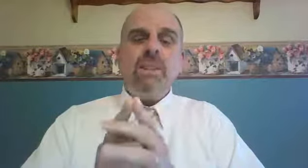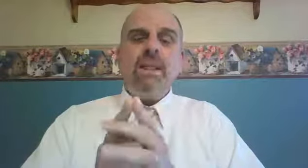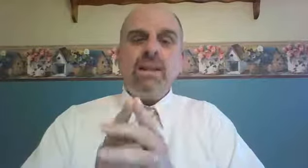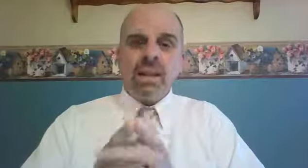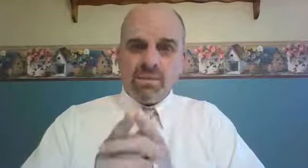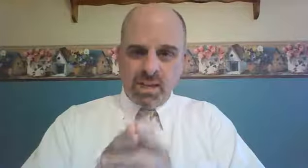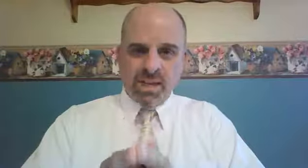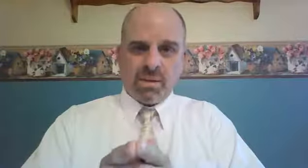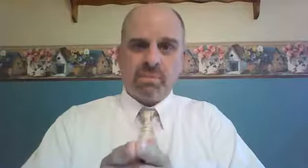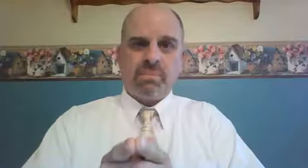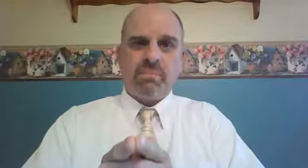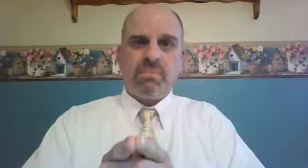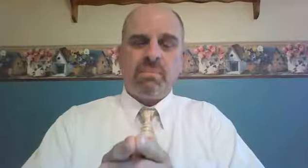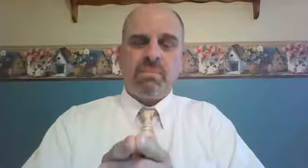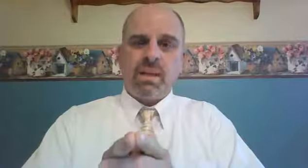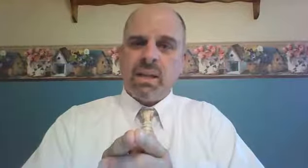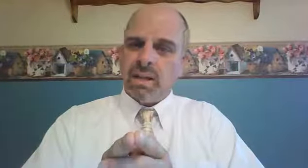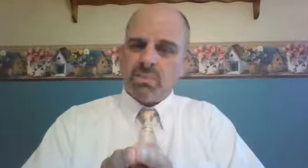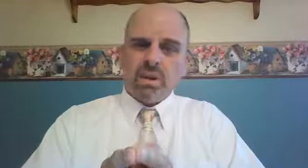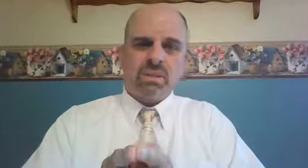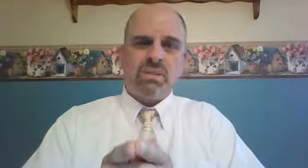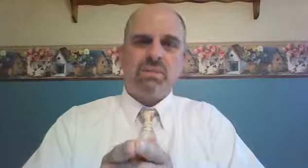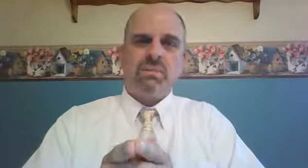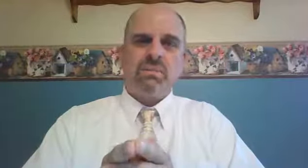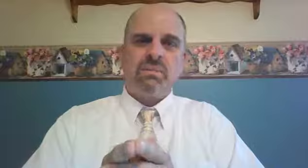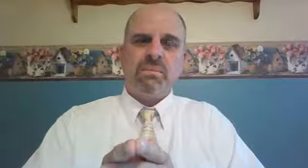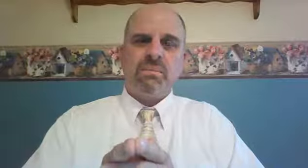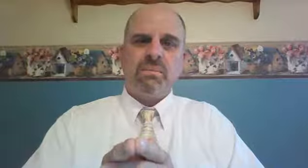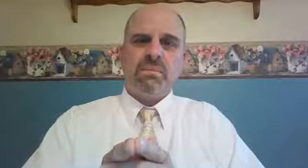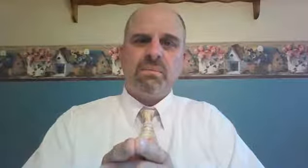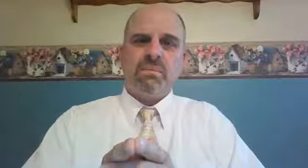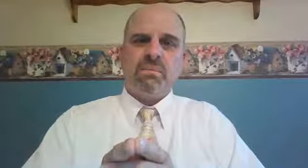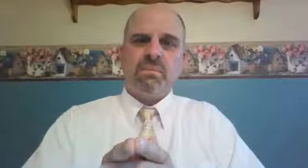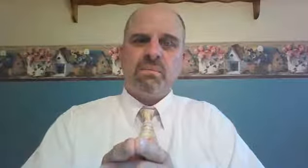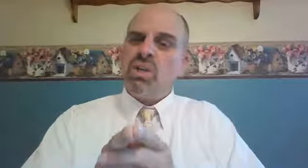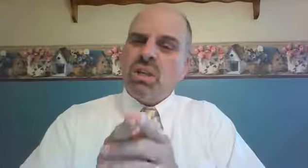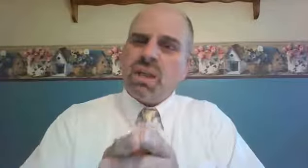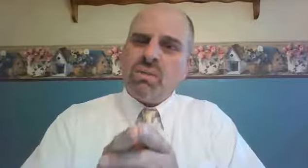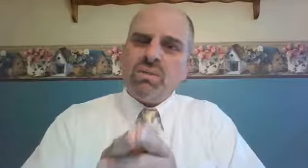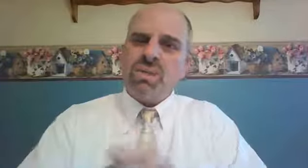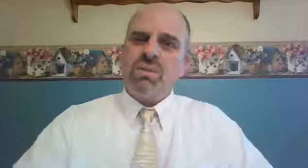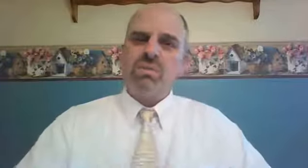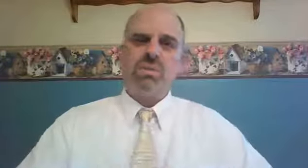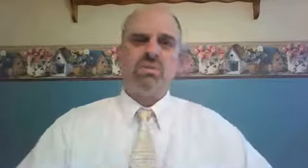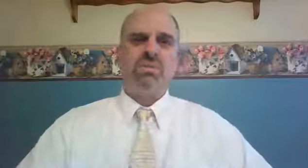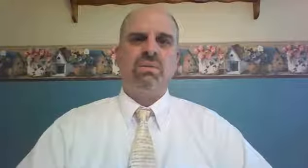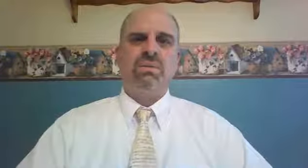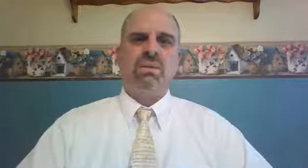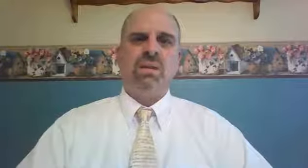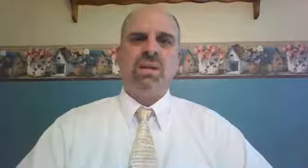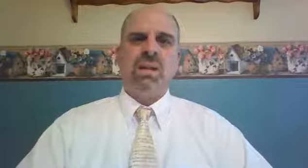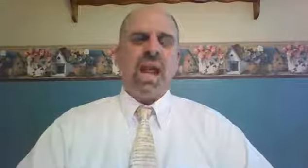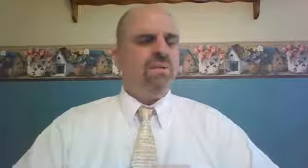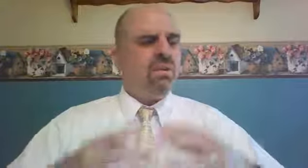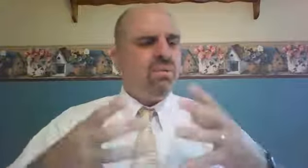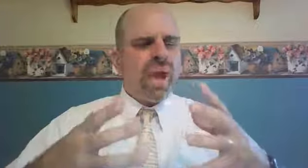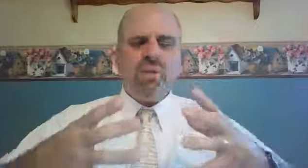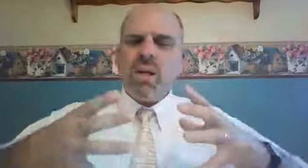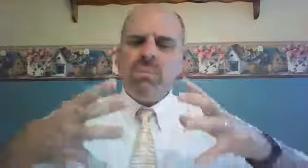love him as much? Do you love Jesus? Have you found him